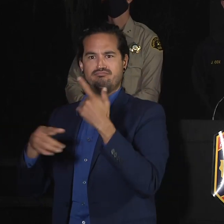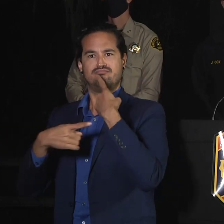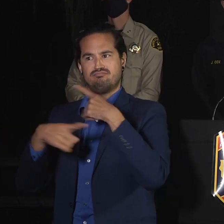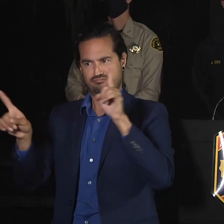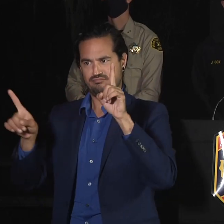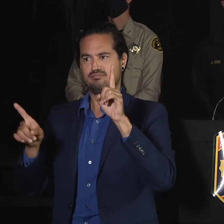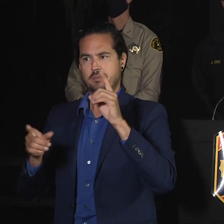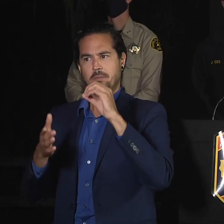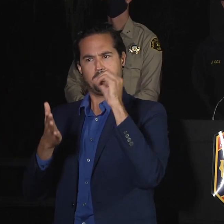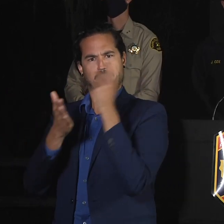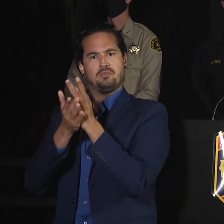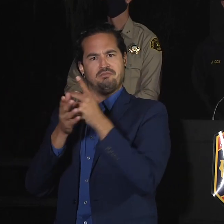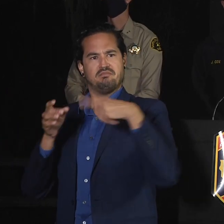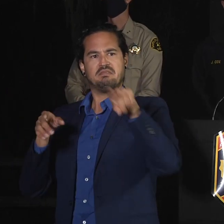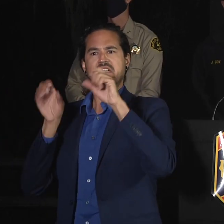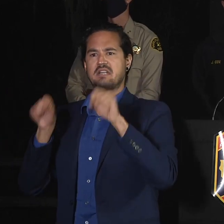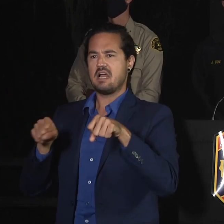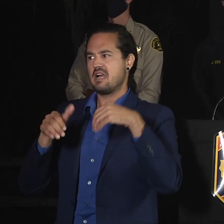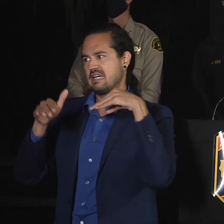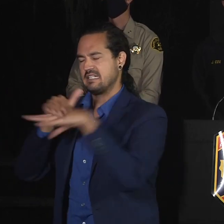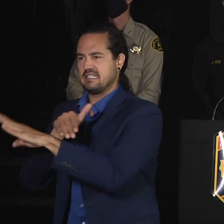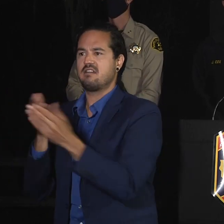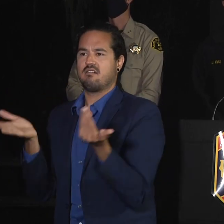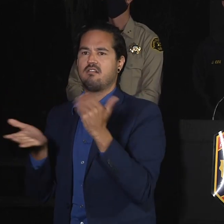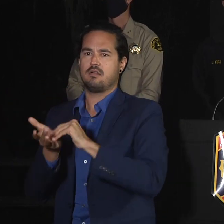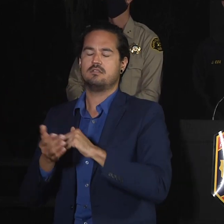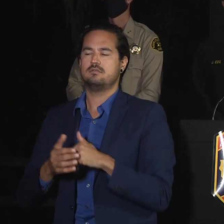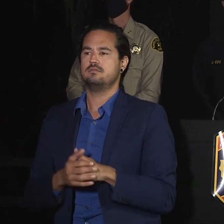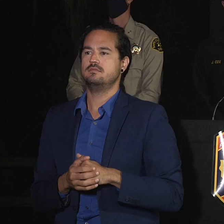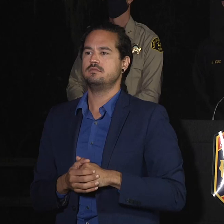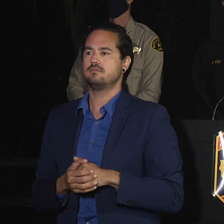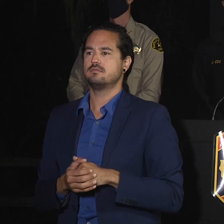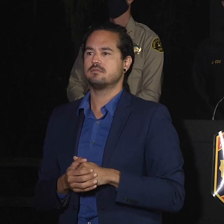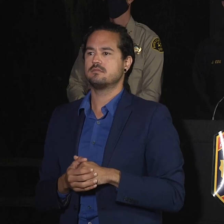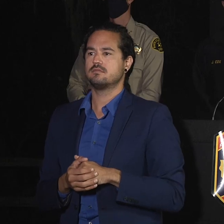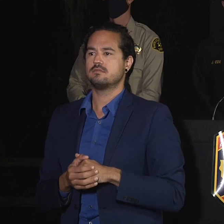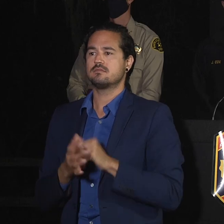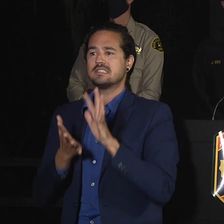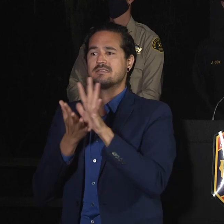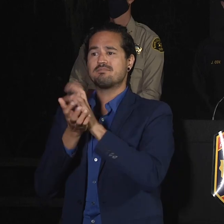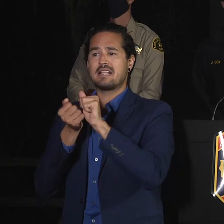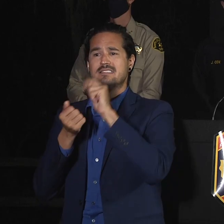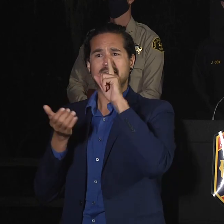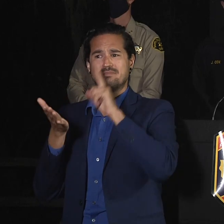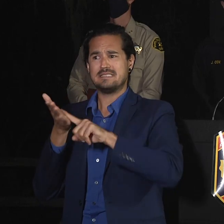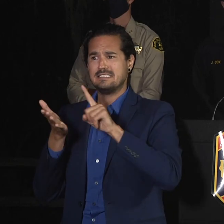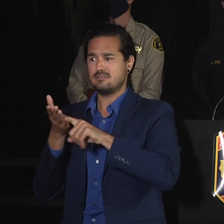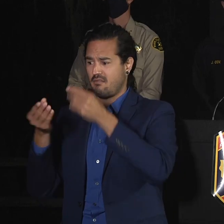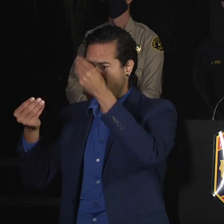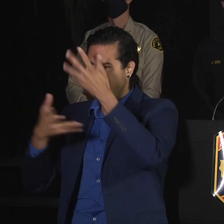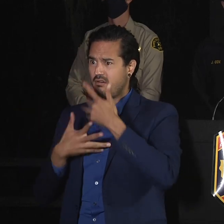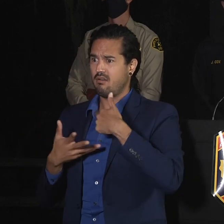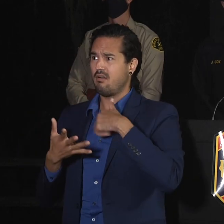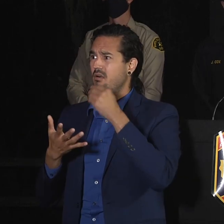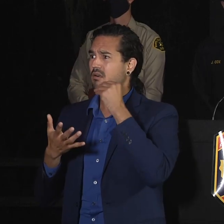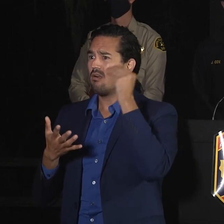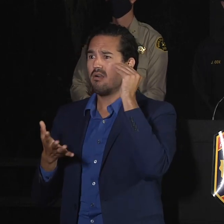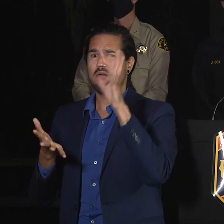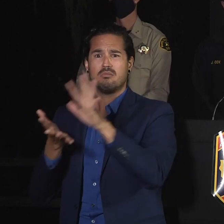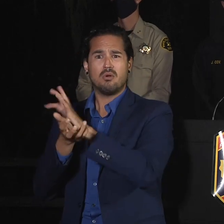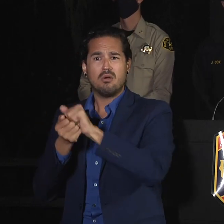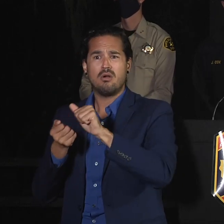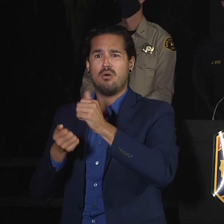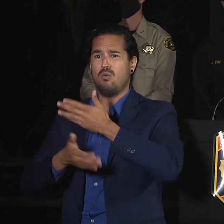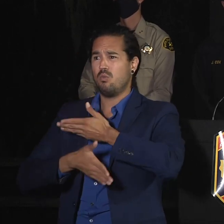damage inspection that your homes have received some type of damage or have been destroyed, there are several resources out there that I've stated